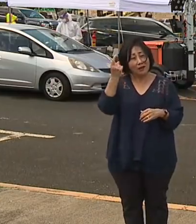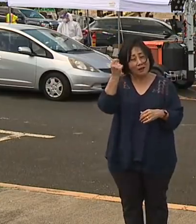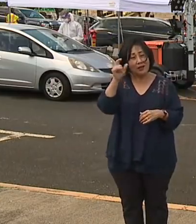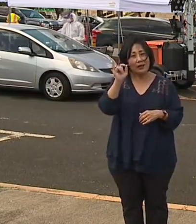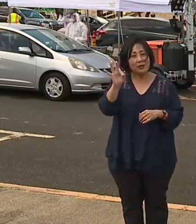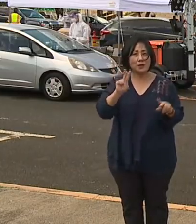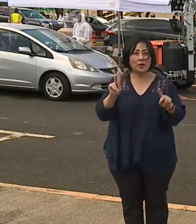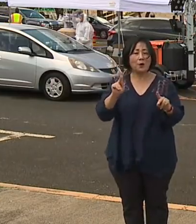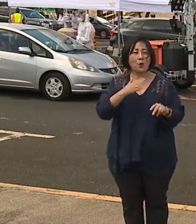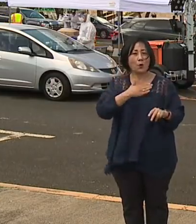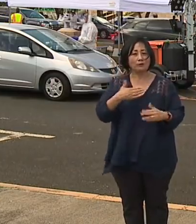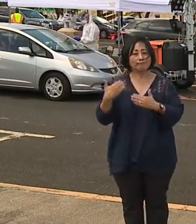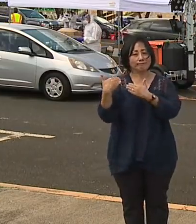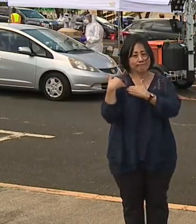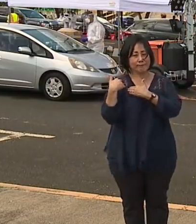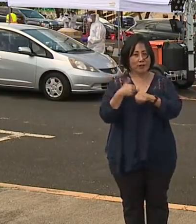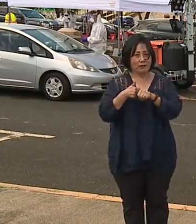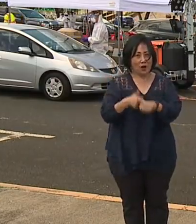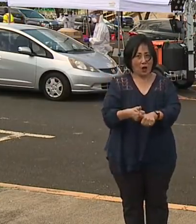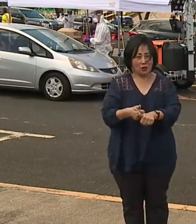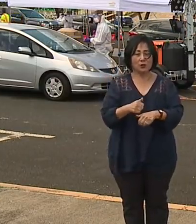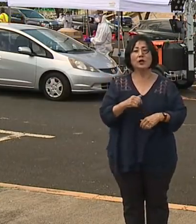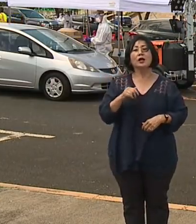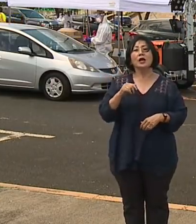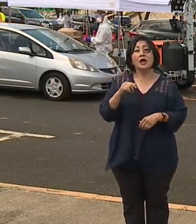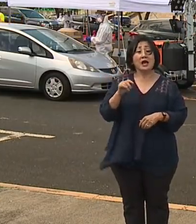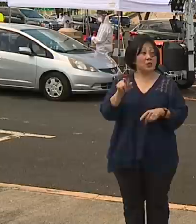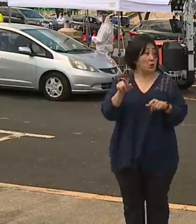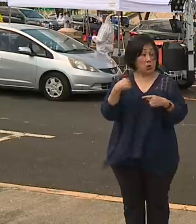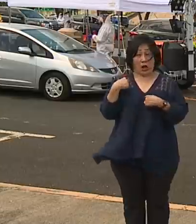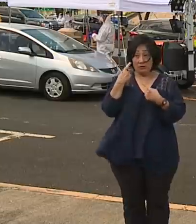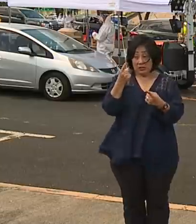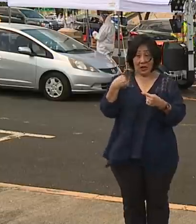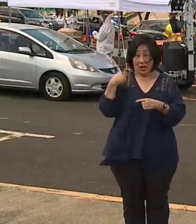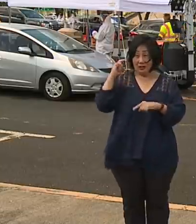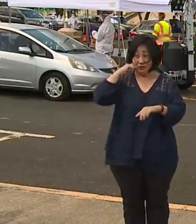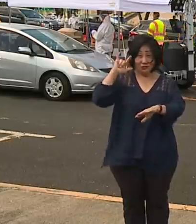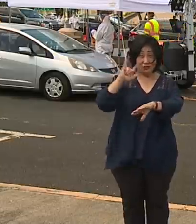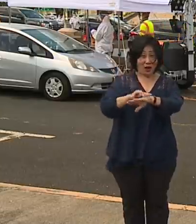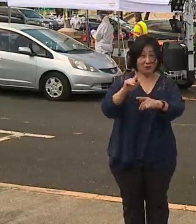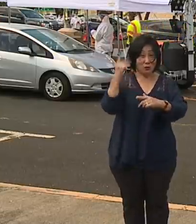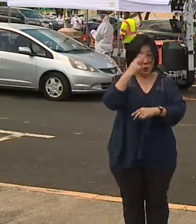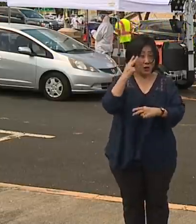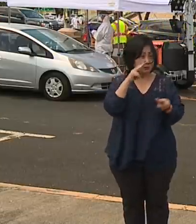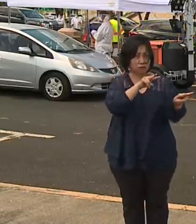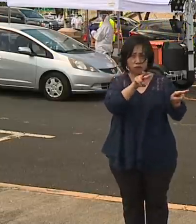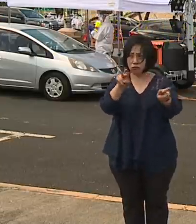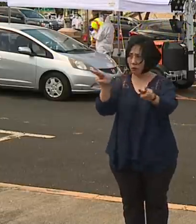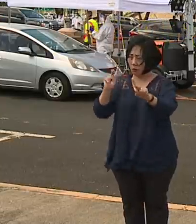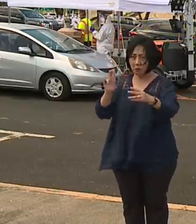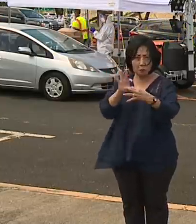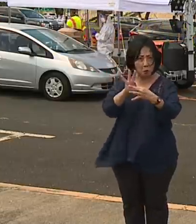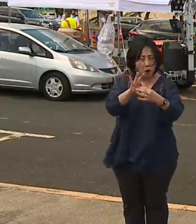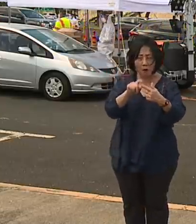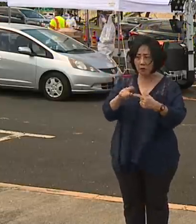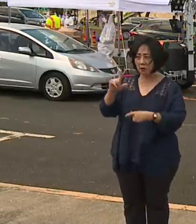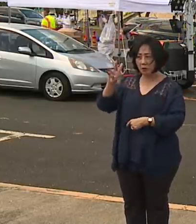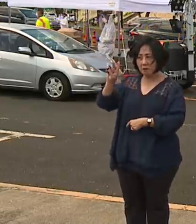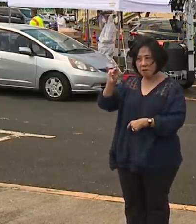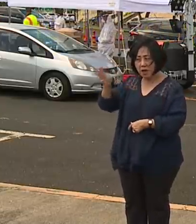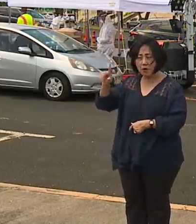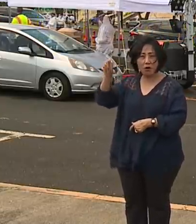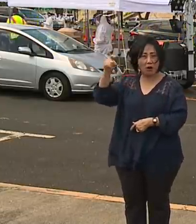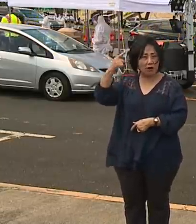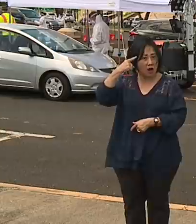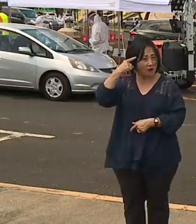people do their part and if we continue to see what I've seen in the time I've been here. that's great cooperation between the mayor and the